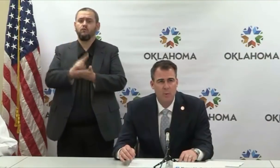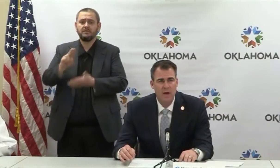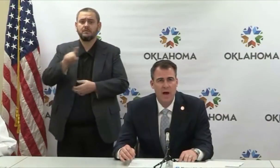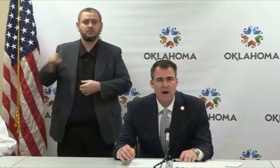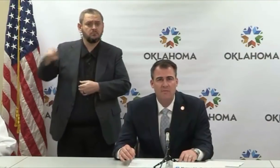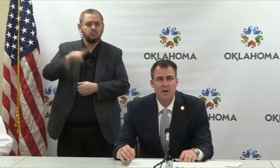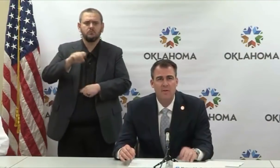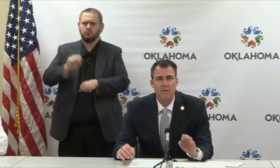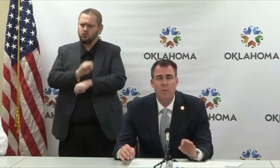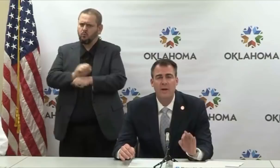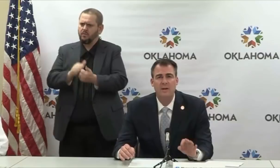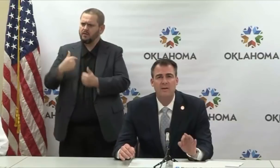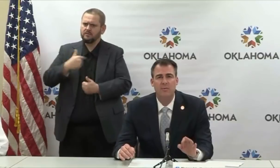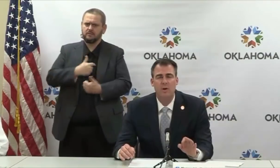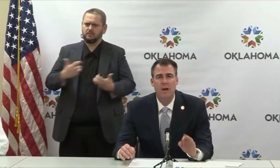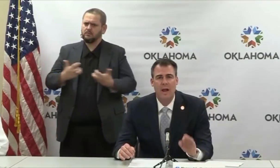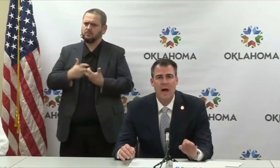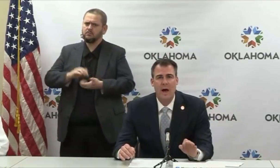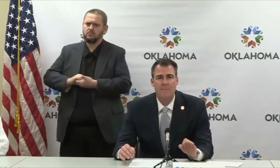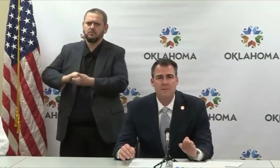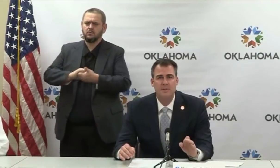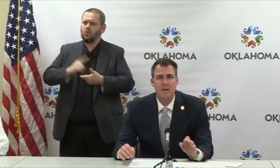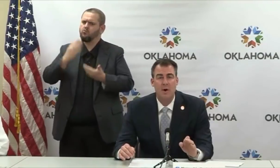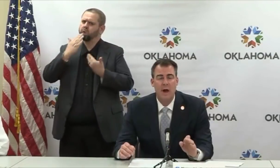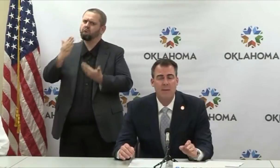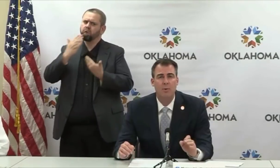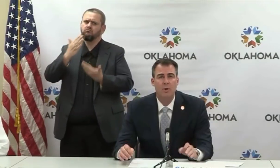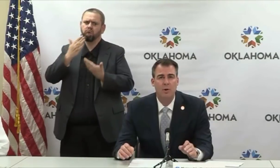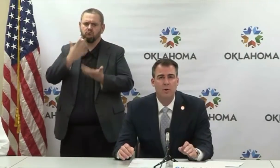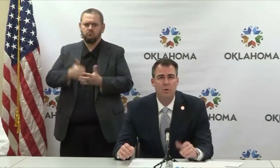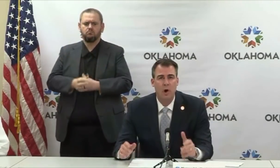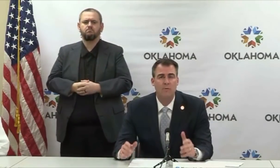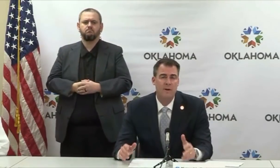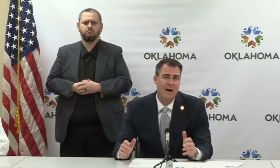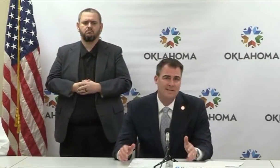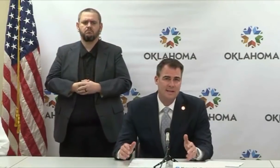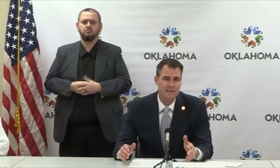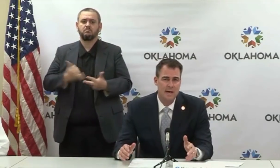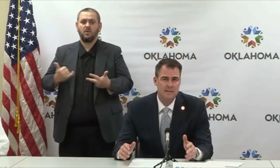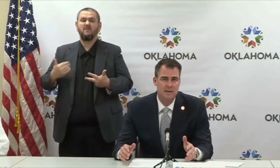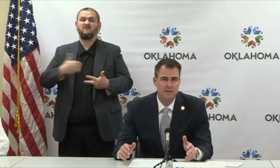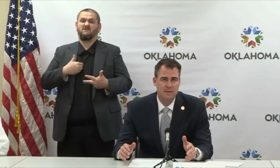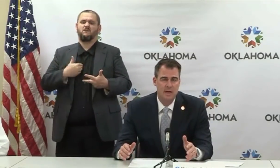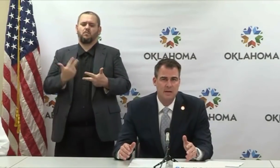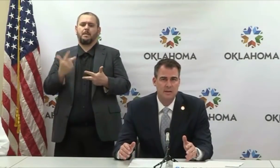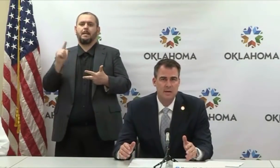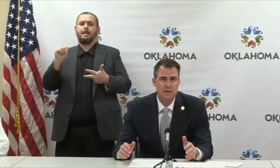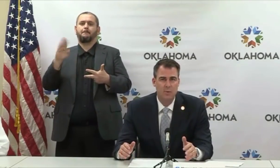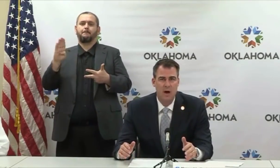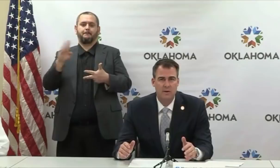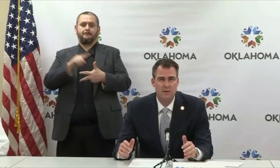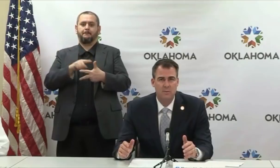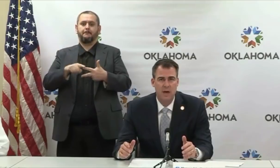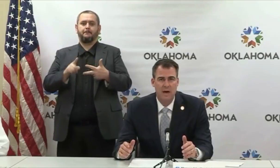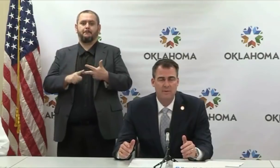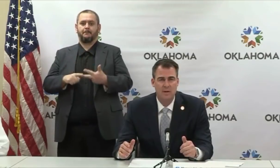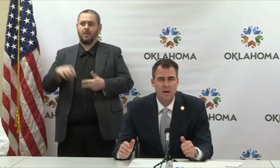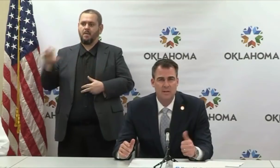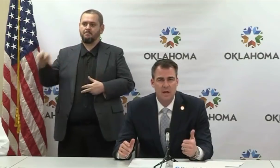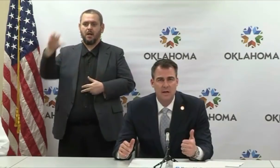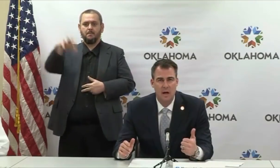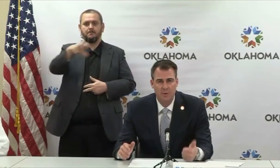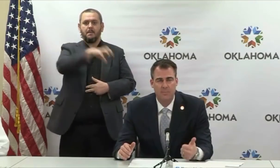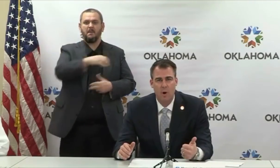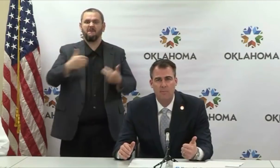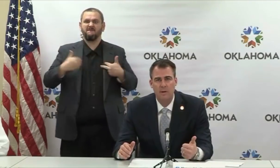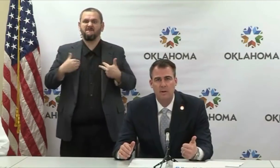we have three different labs that are able to do COVID-19 testing in the state. We have the